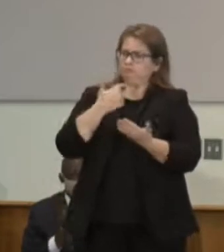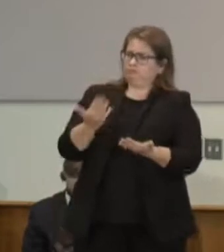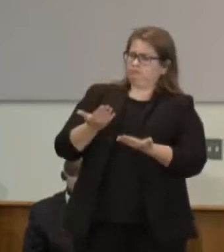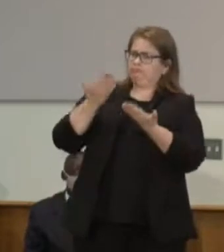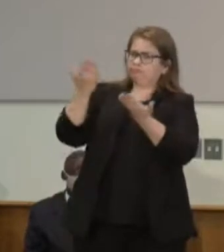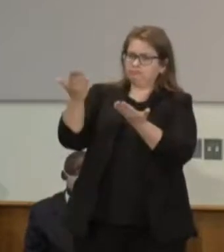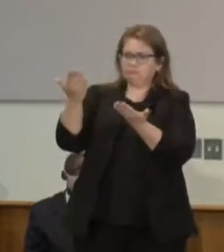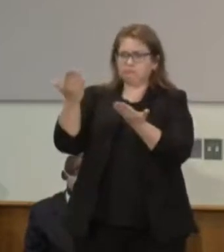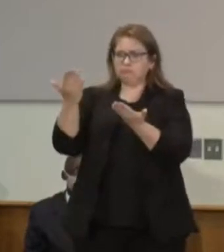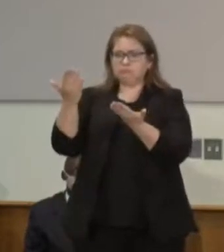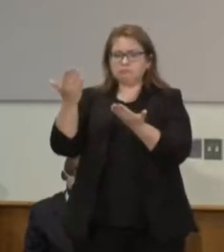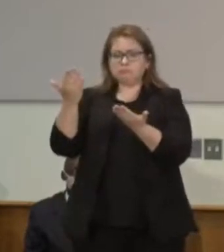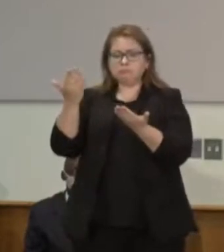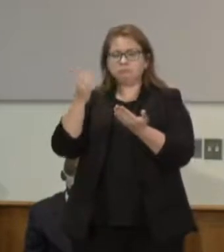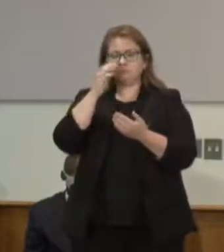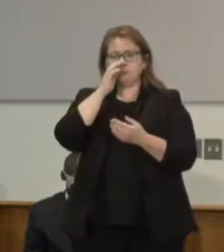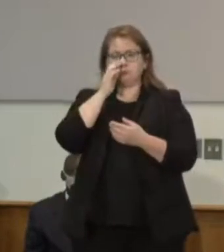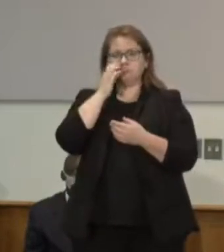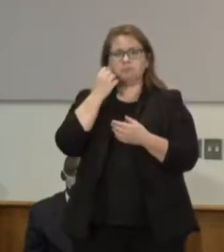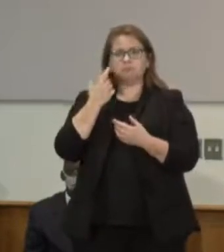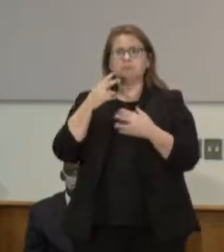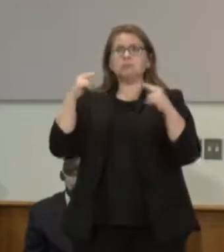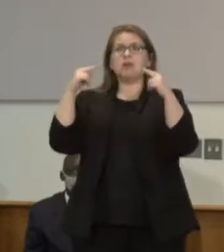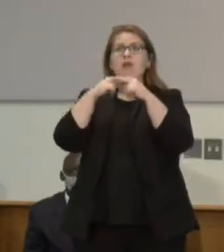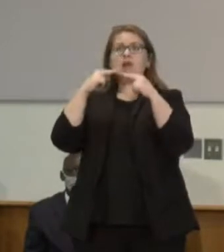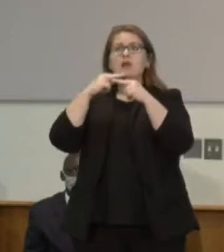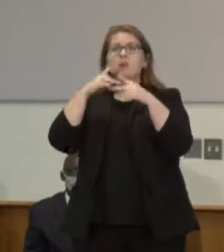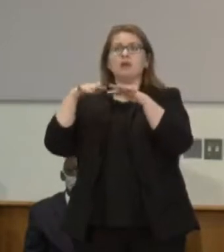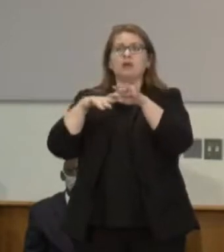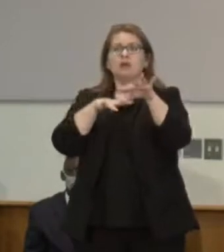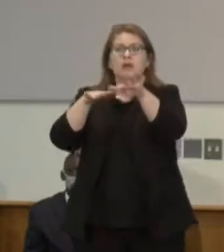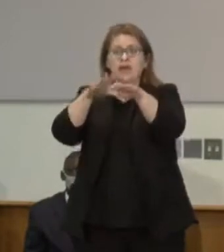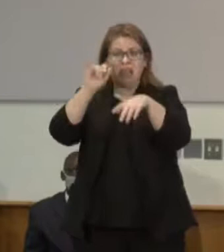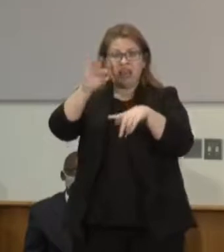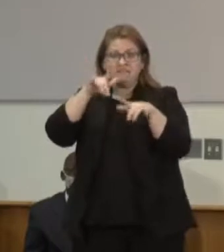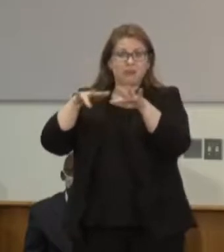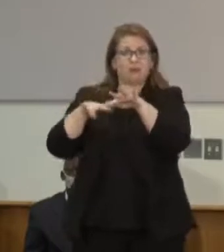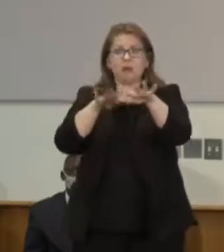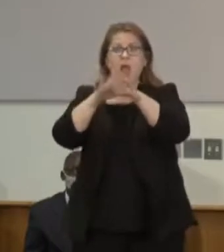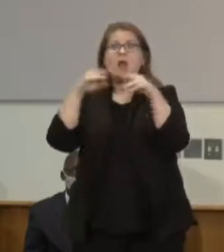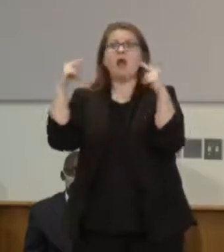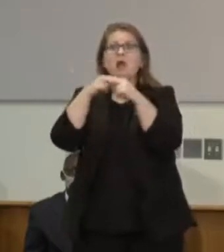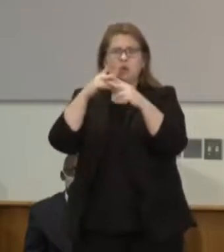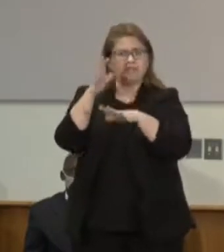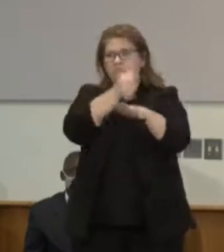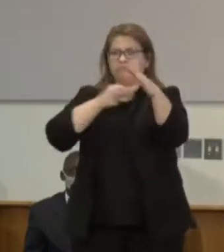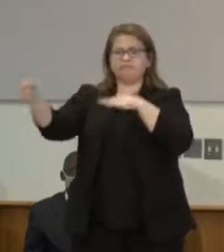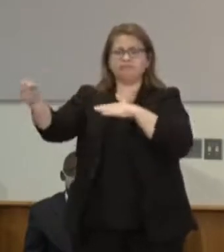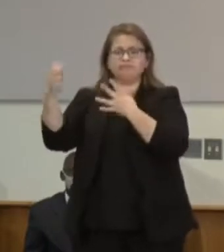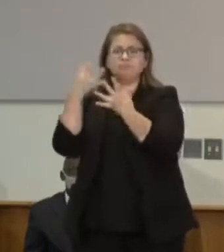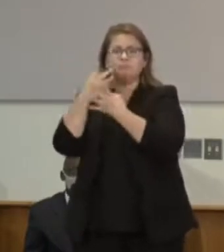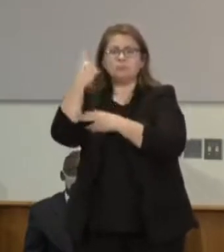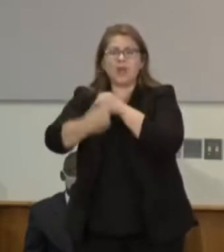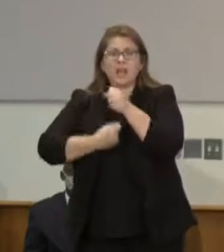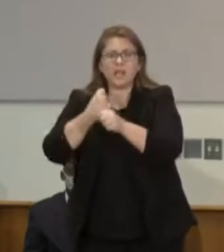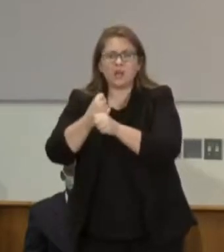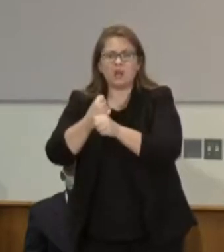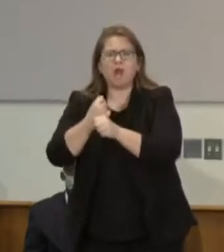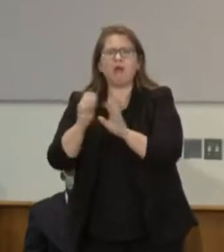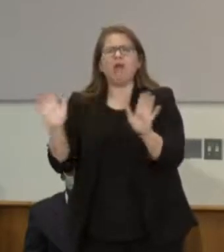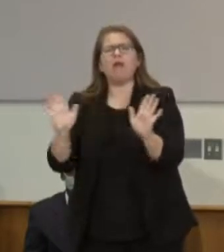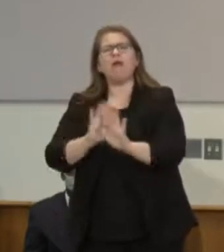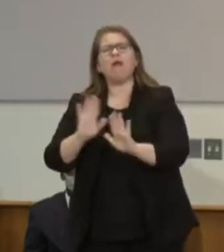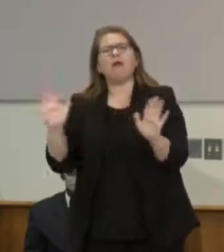send anybody who was protesting on a freeway to prison for a year. And the members of the People of Color and Indigenous Caucus talked about the